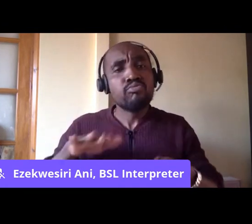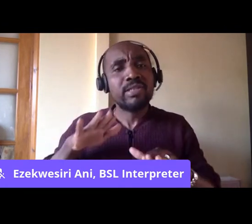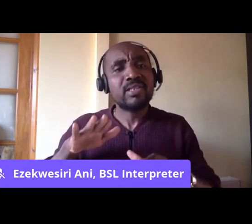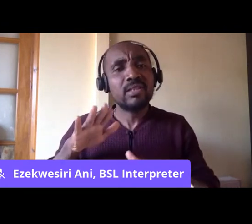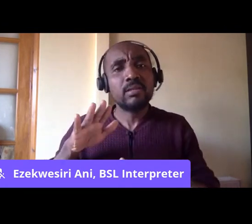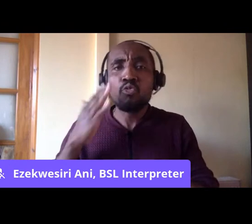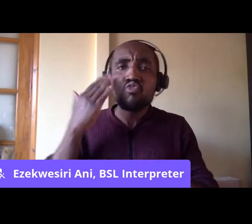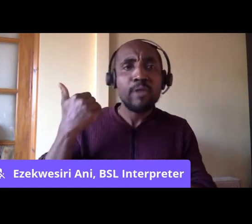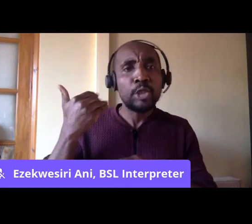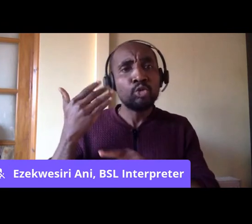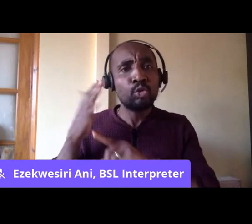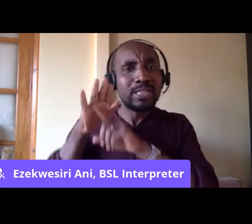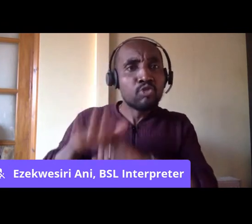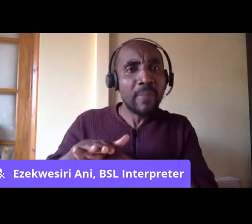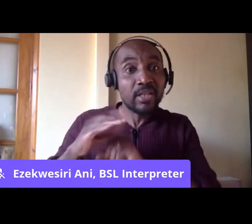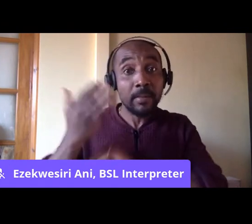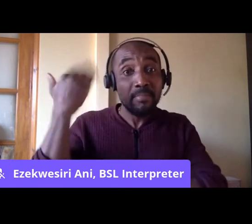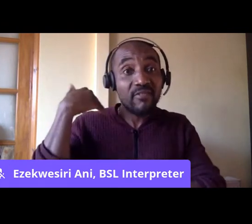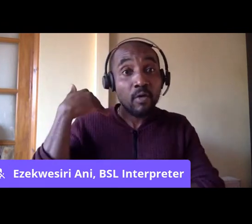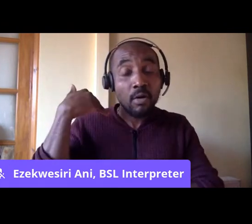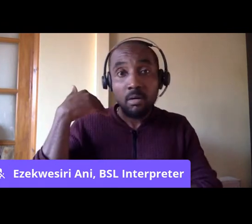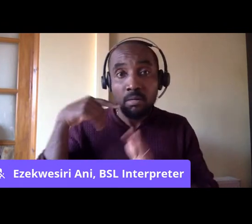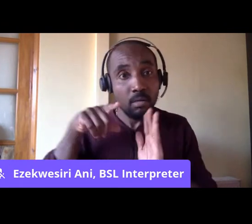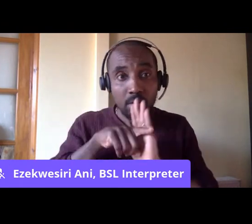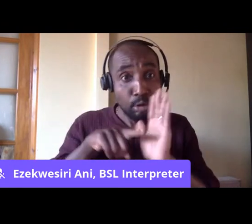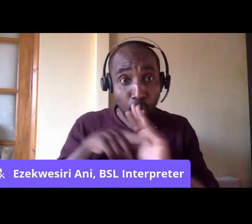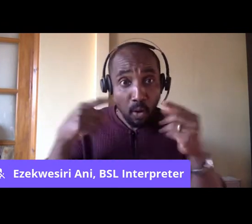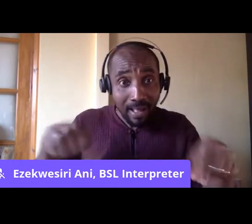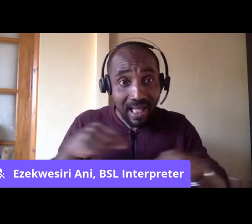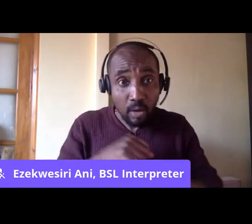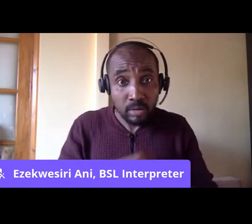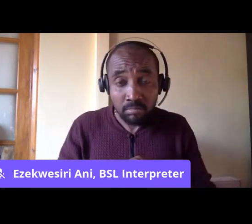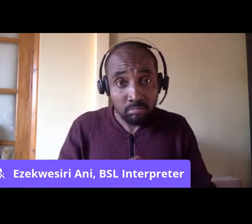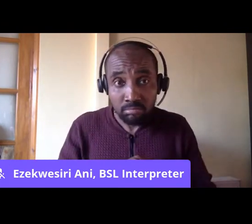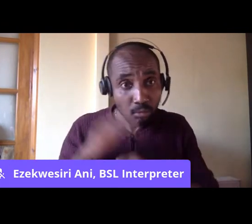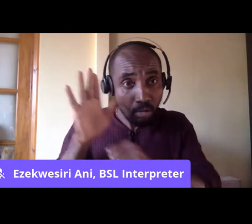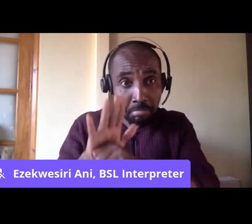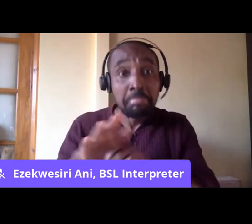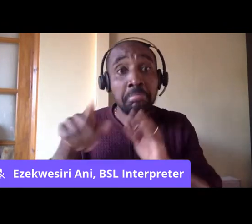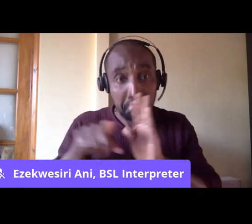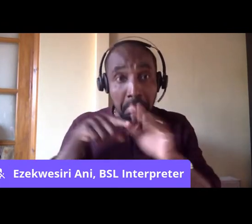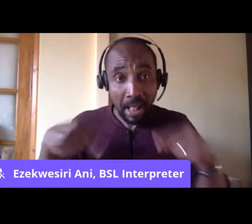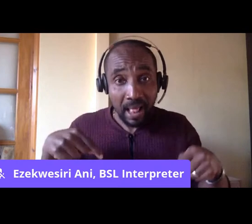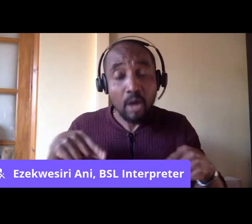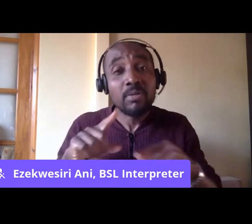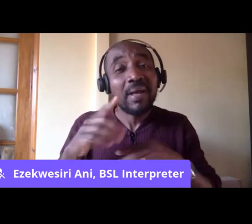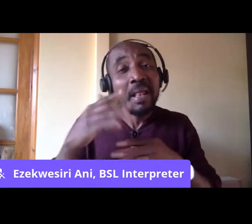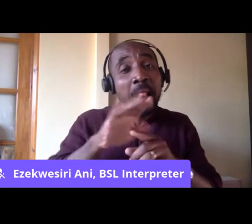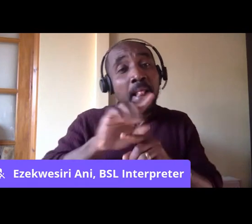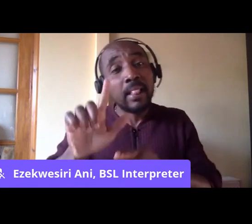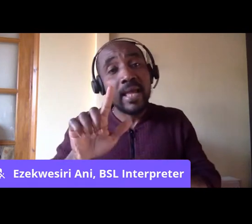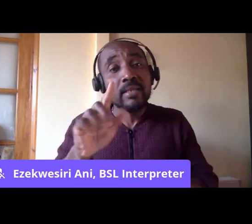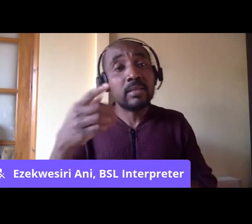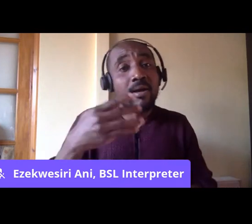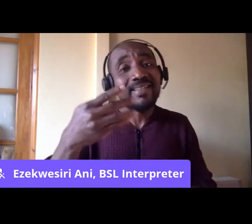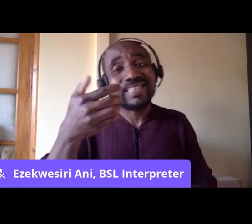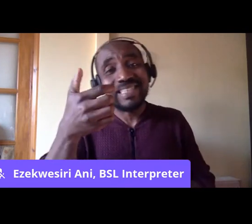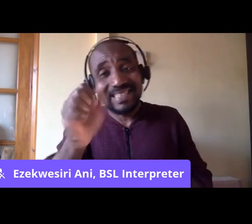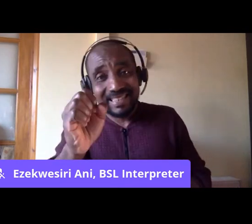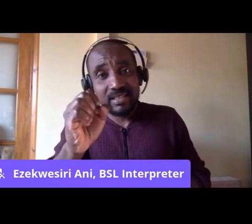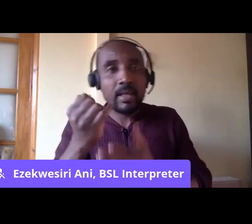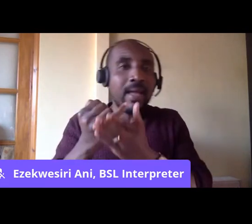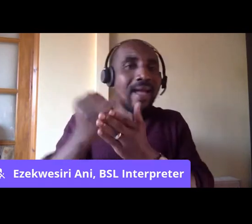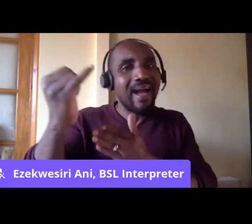legal. There were no laws against it until the late 1960s with anti-discrimination acts coming in